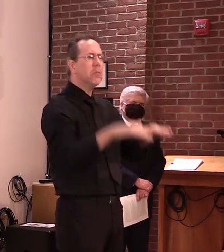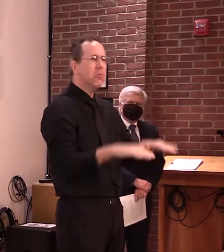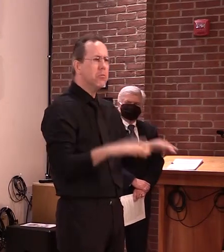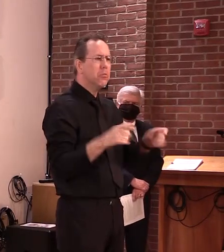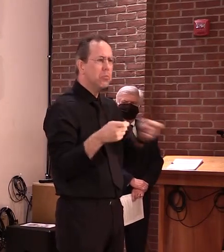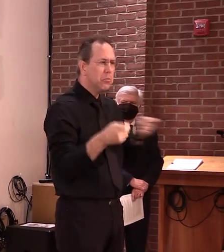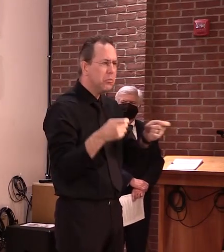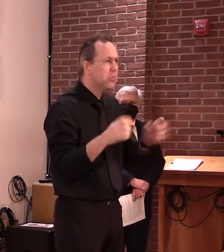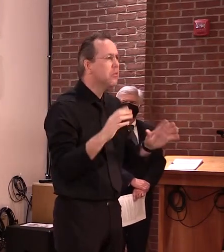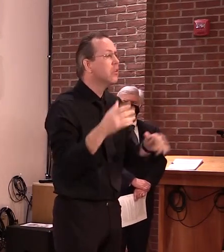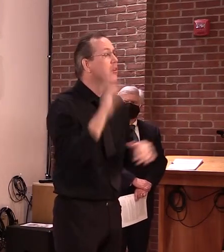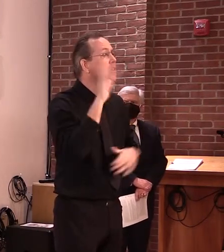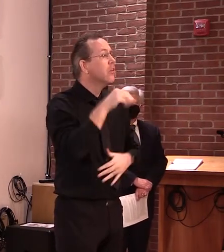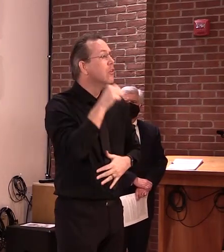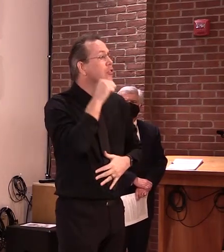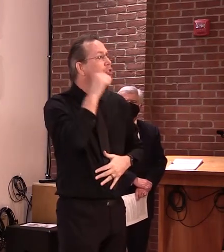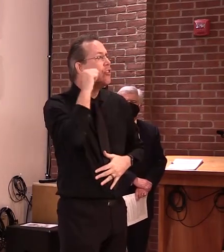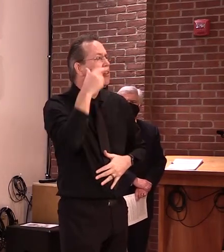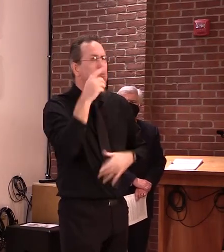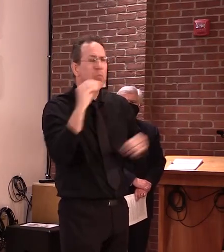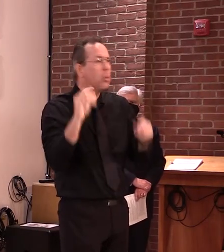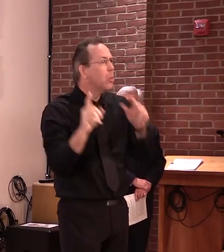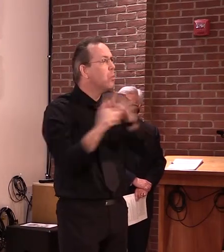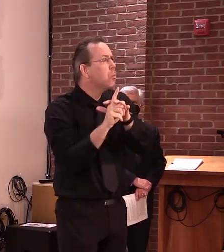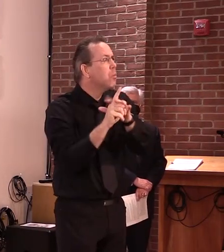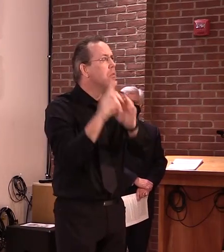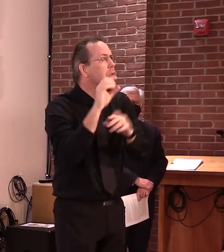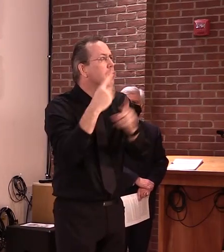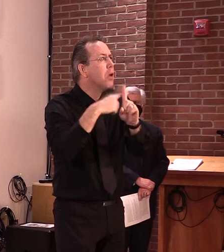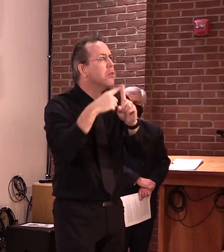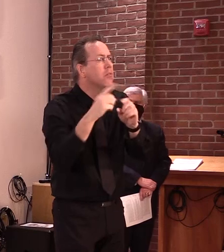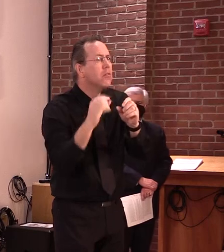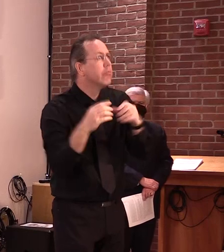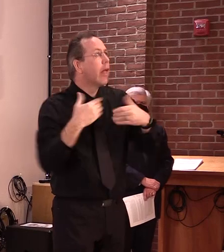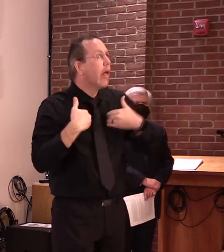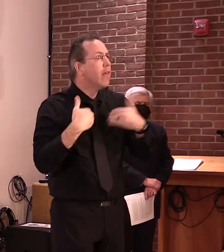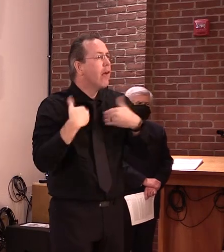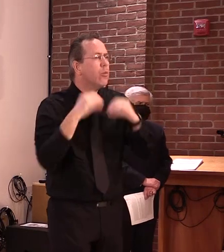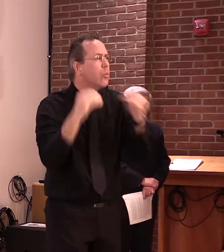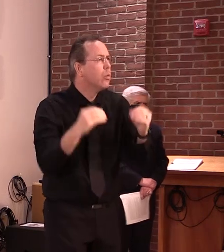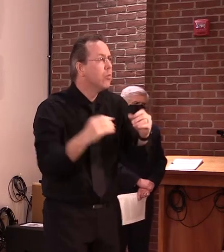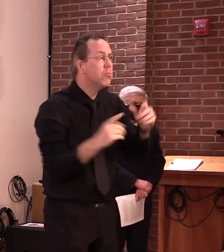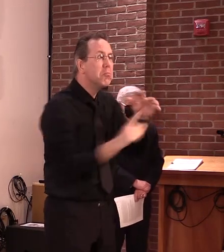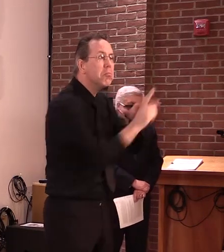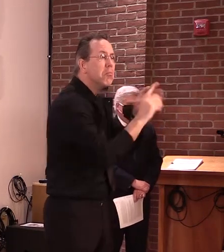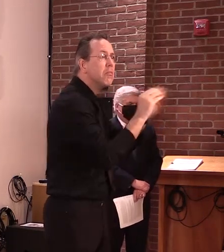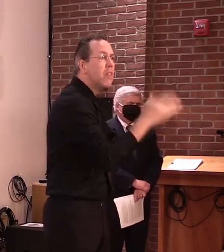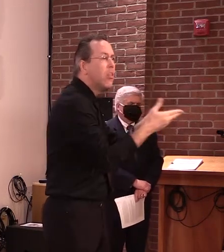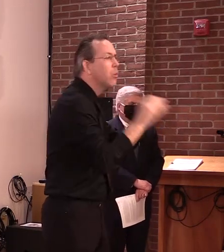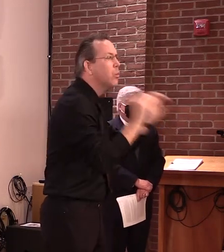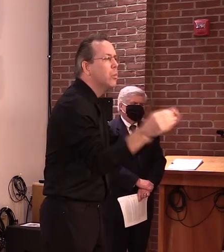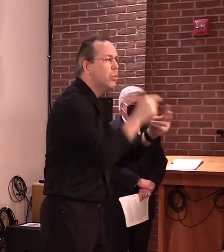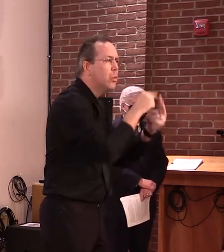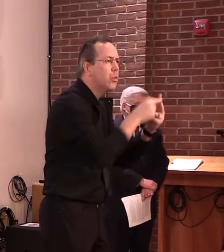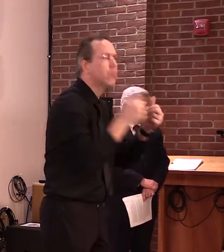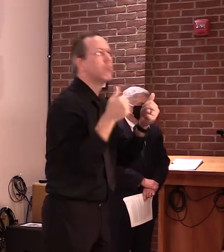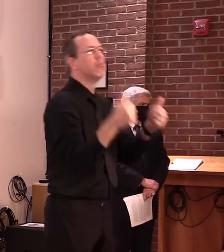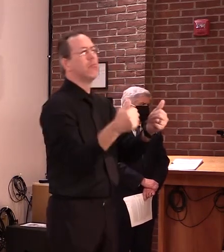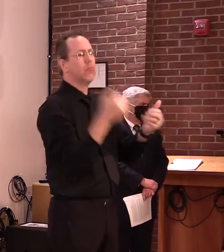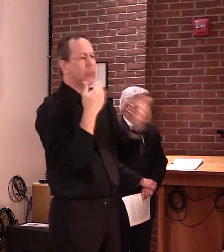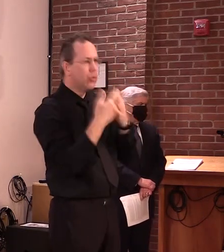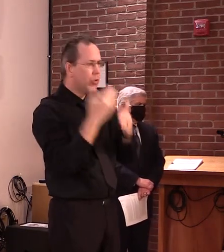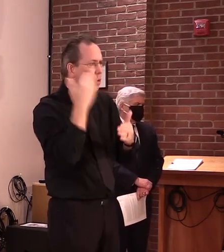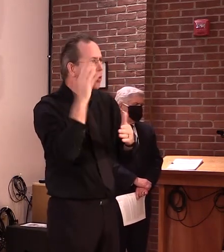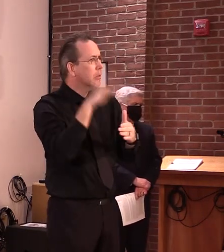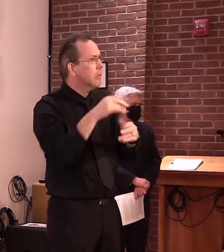tests or deaths reported. But as I've said, we must still be cautious and Vermonters must still remain